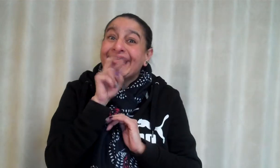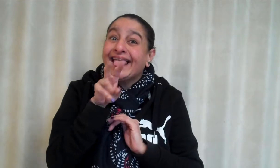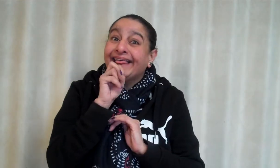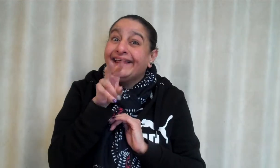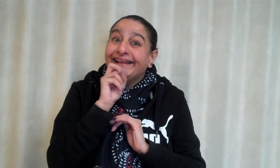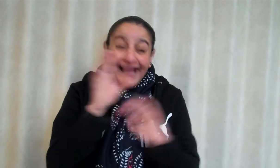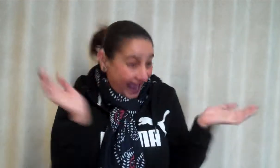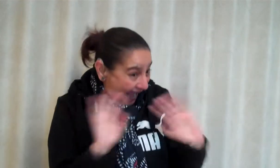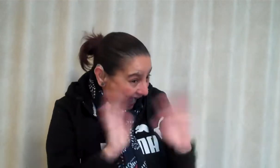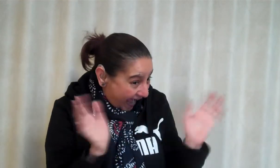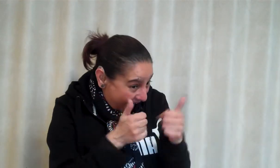Hello, snake.